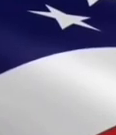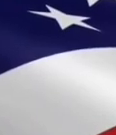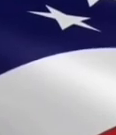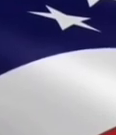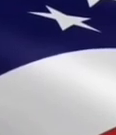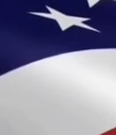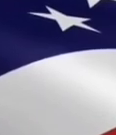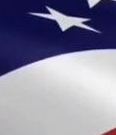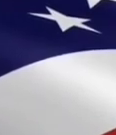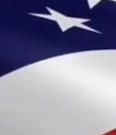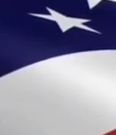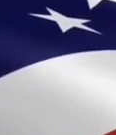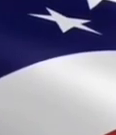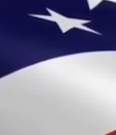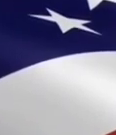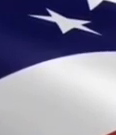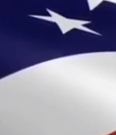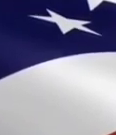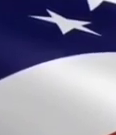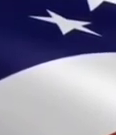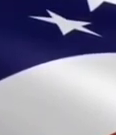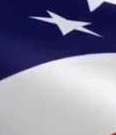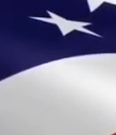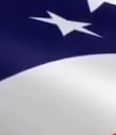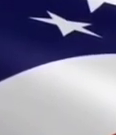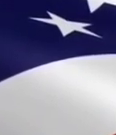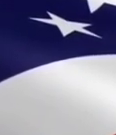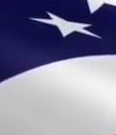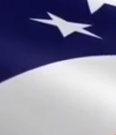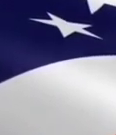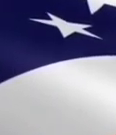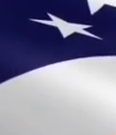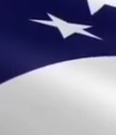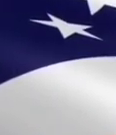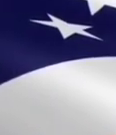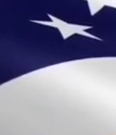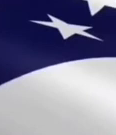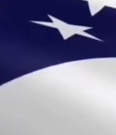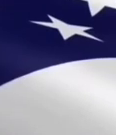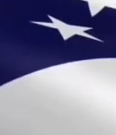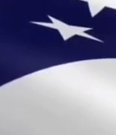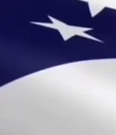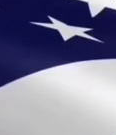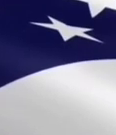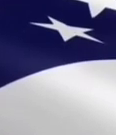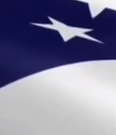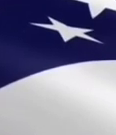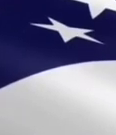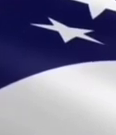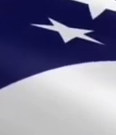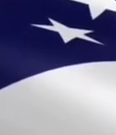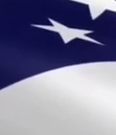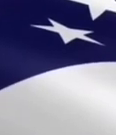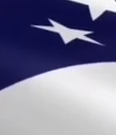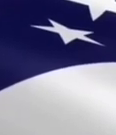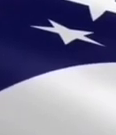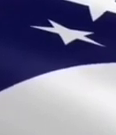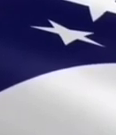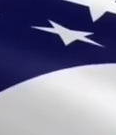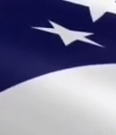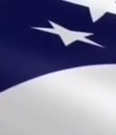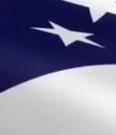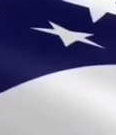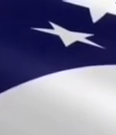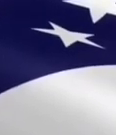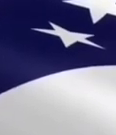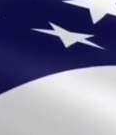America and to the Republic for which it stands one nation under God indivisible with liberty and